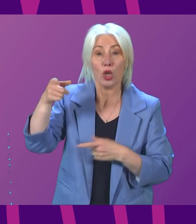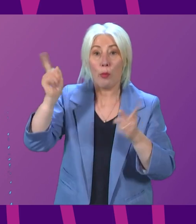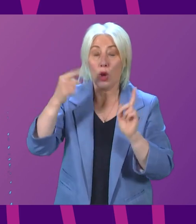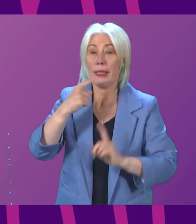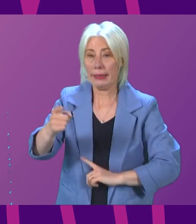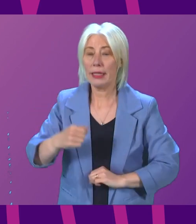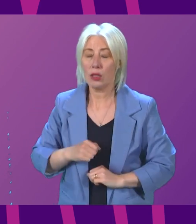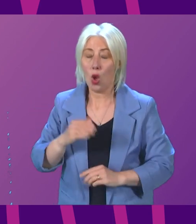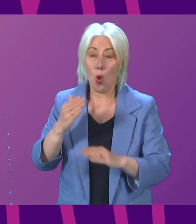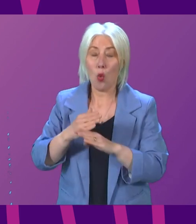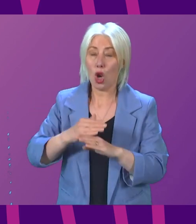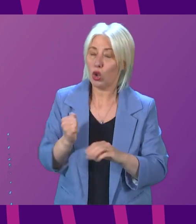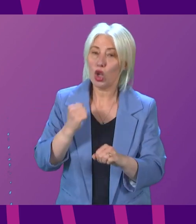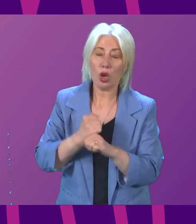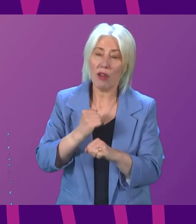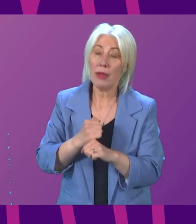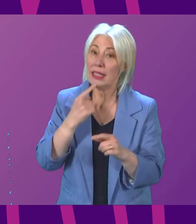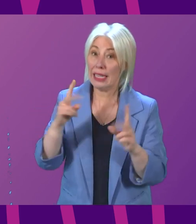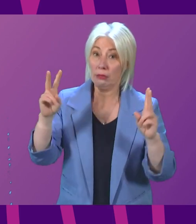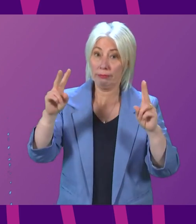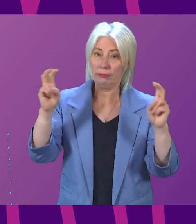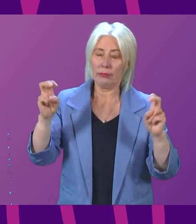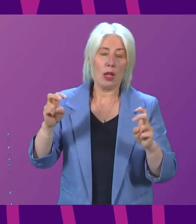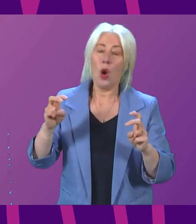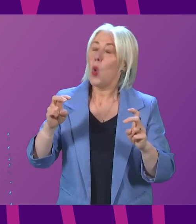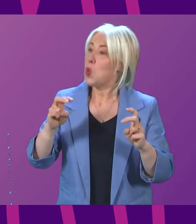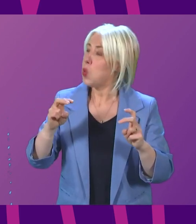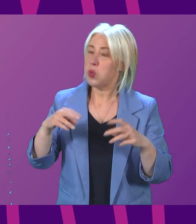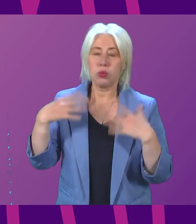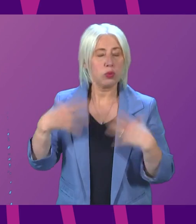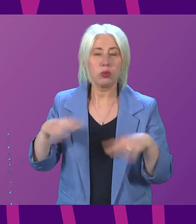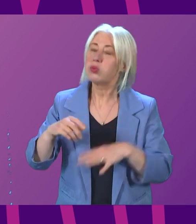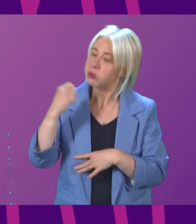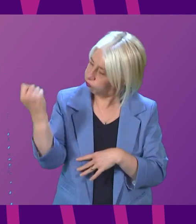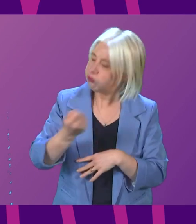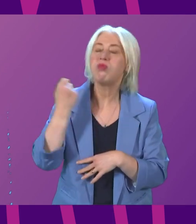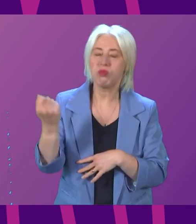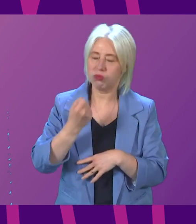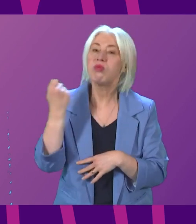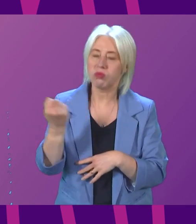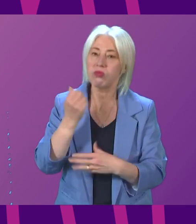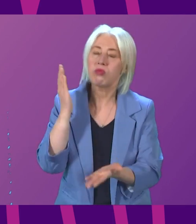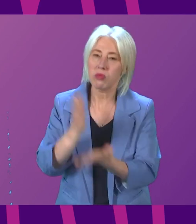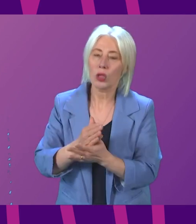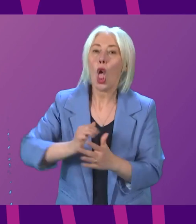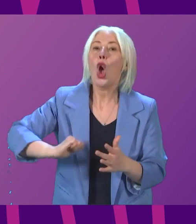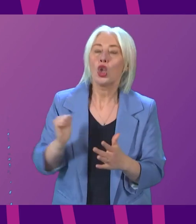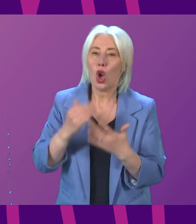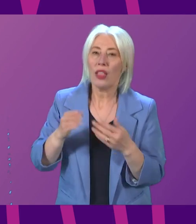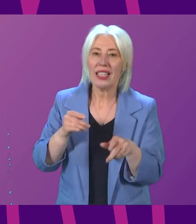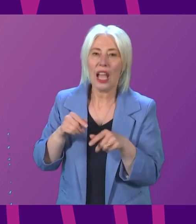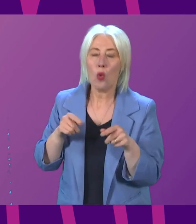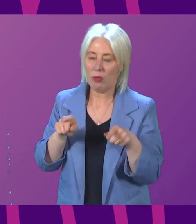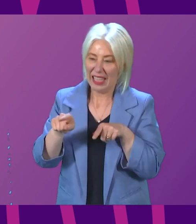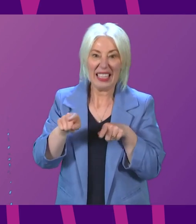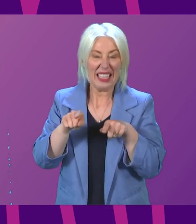that the work of the Scottish Government has been, and I am quoting, an unambiguous success. And Scotland is now leading the UK.